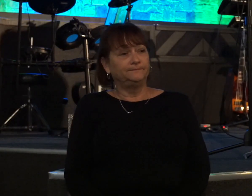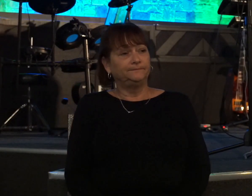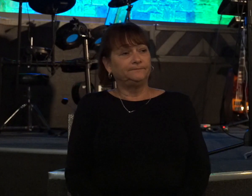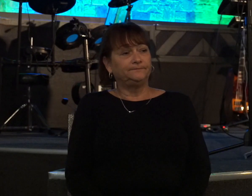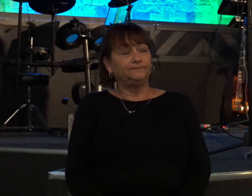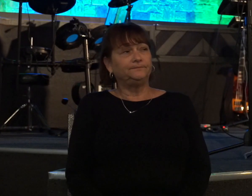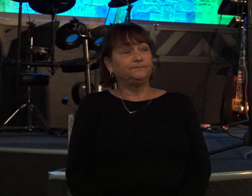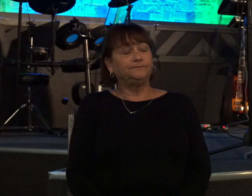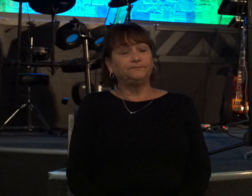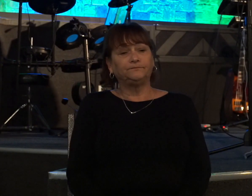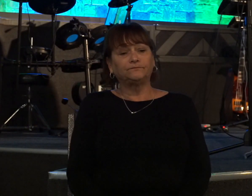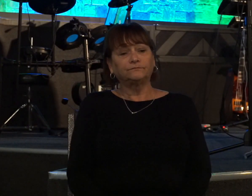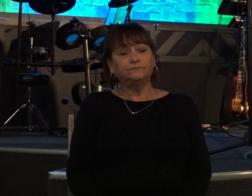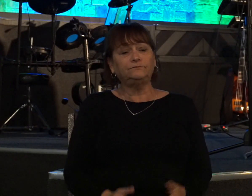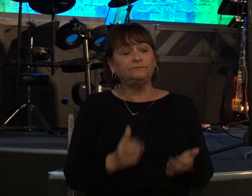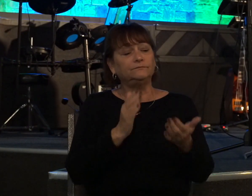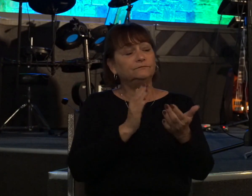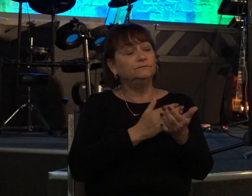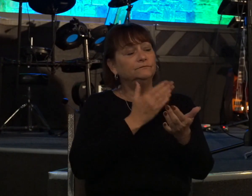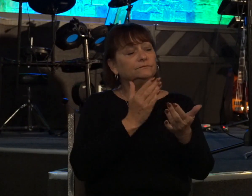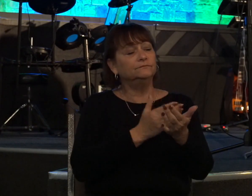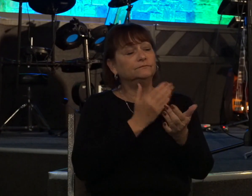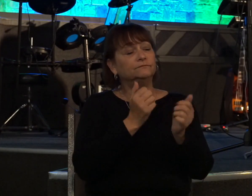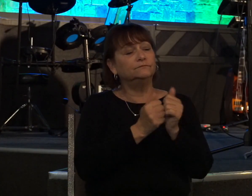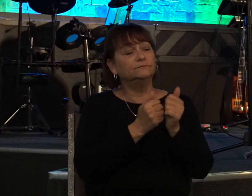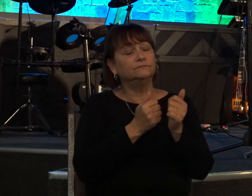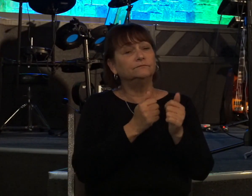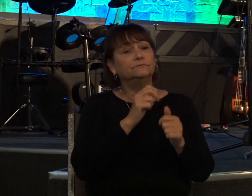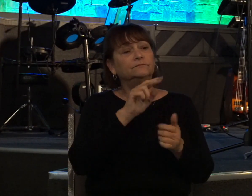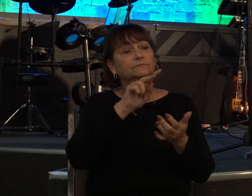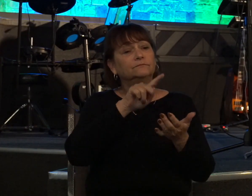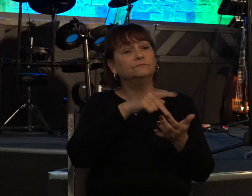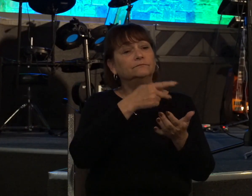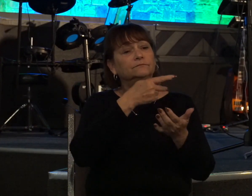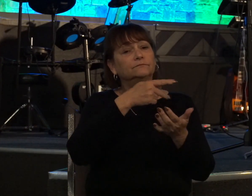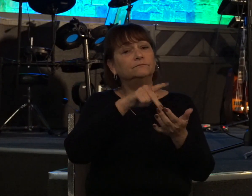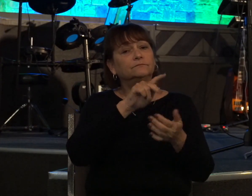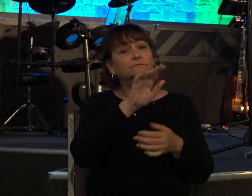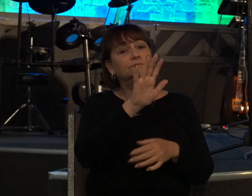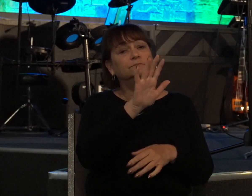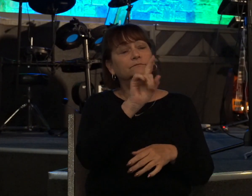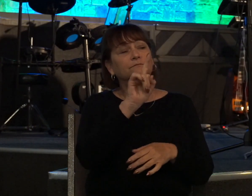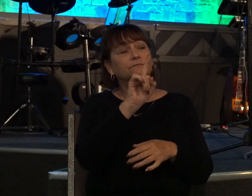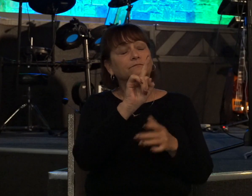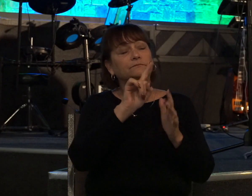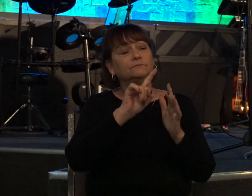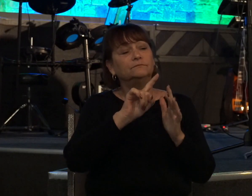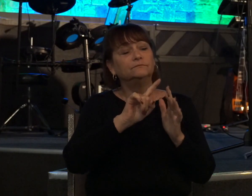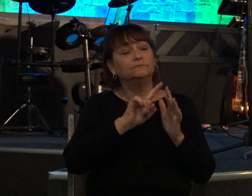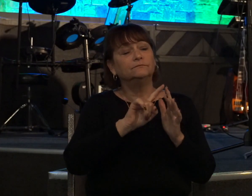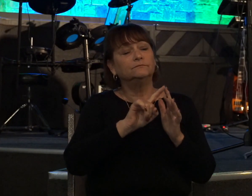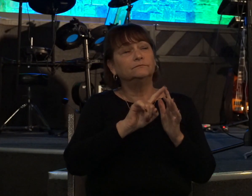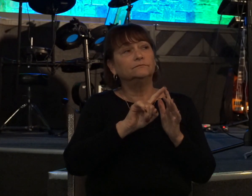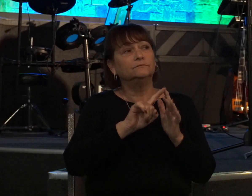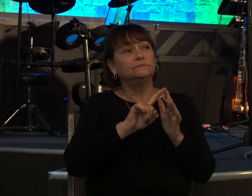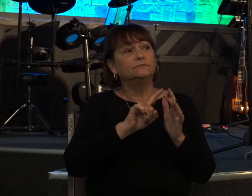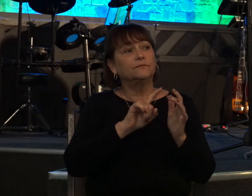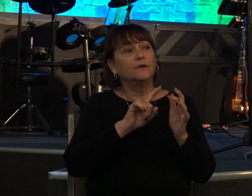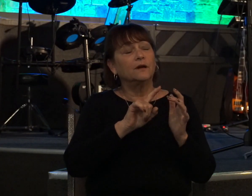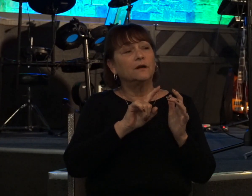in your bibles with me to psalm 51 please we're gonna start bringing it into a landing here by reading that